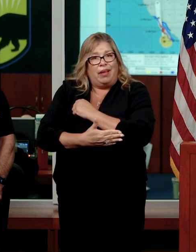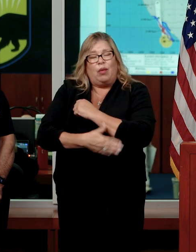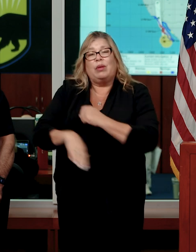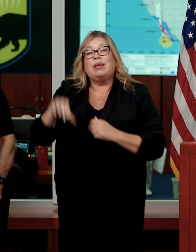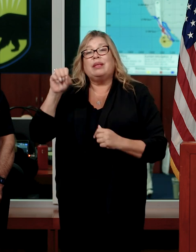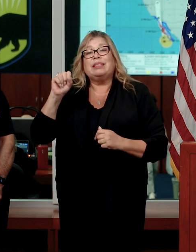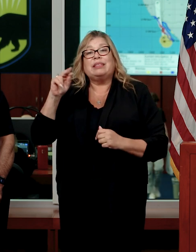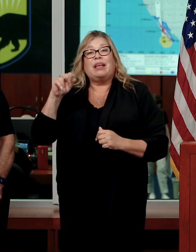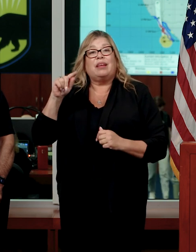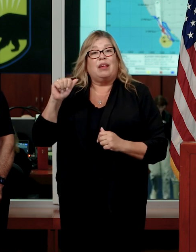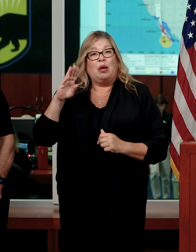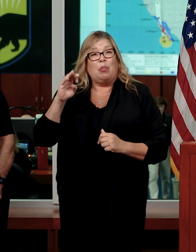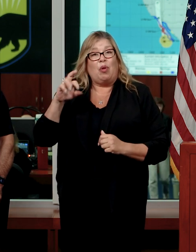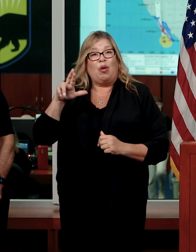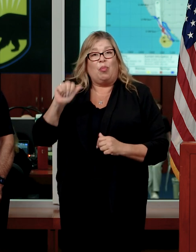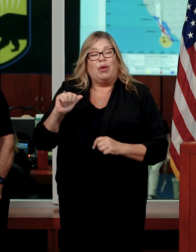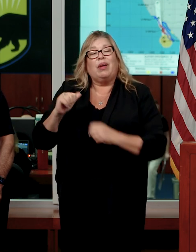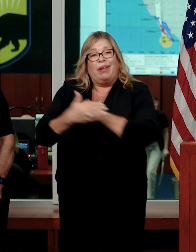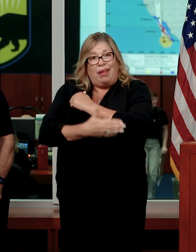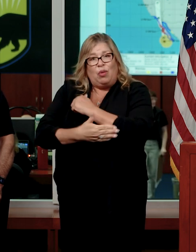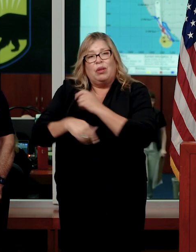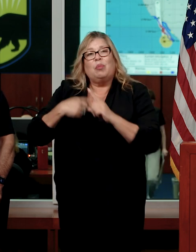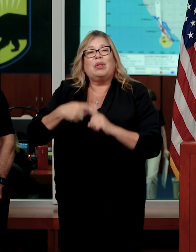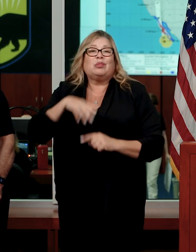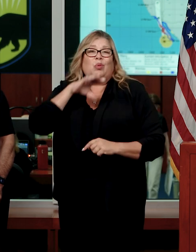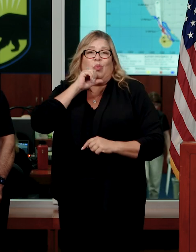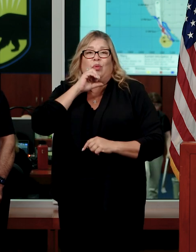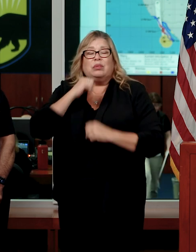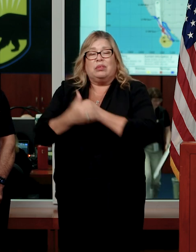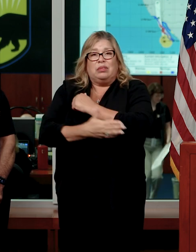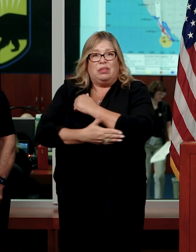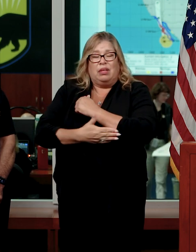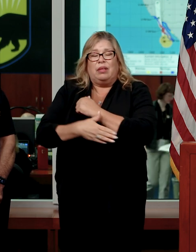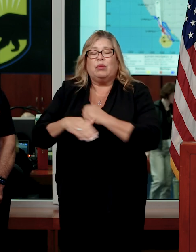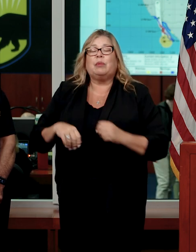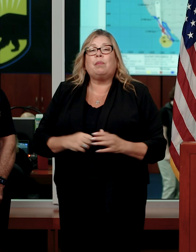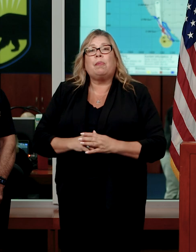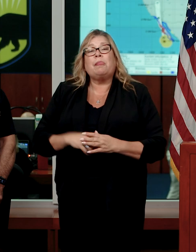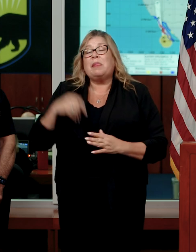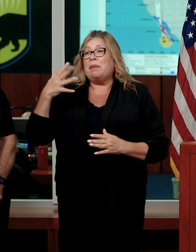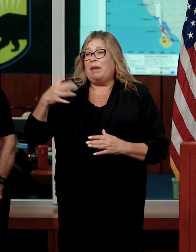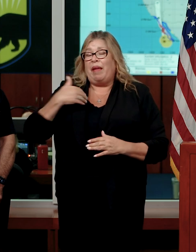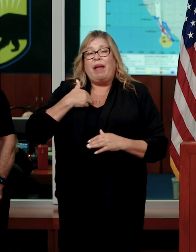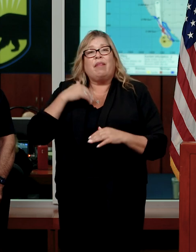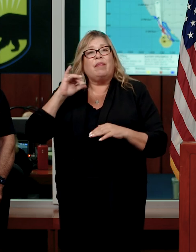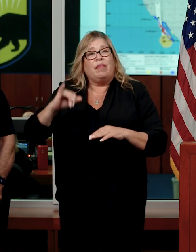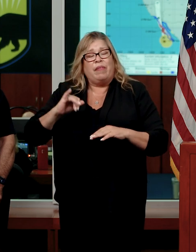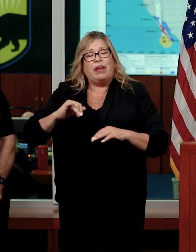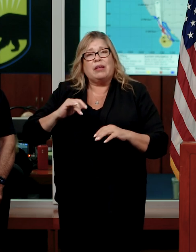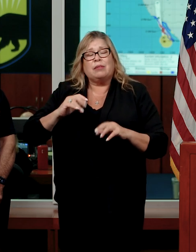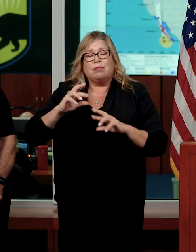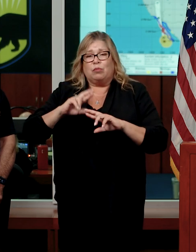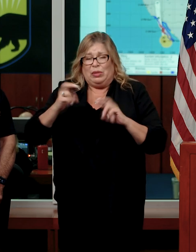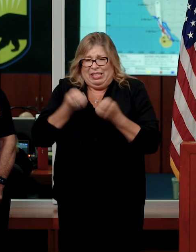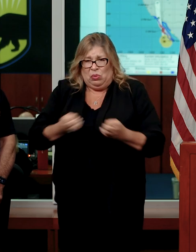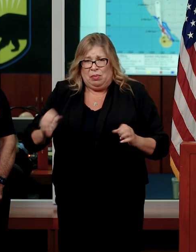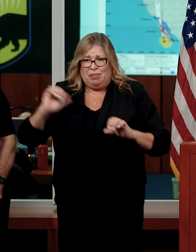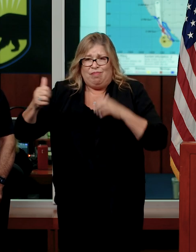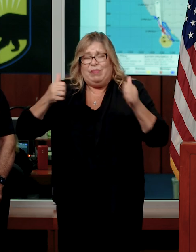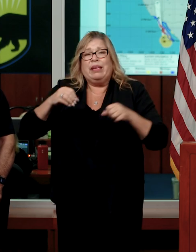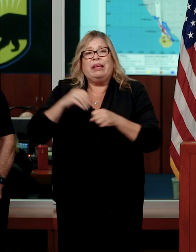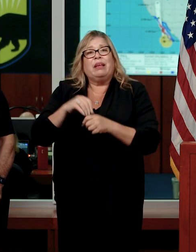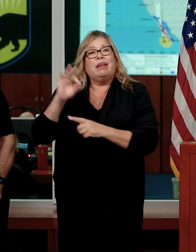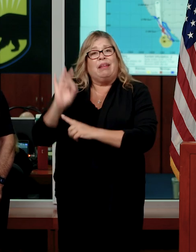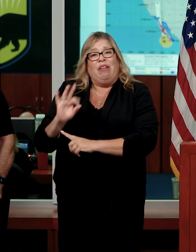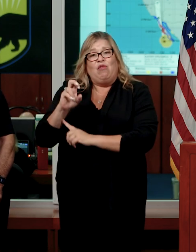We also have pre-positioned flood fight materials in Fresno and Kings County